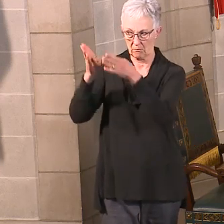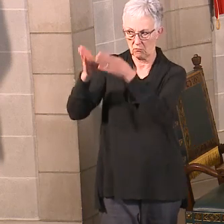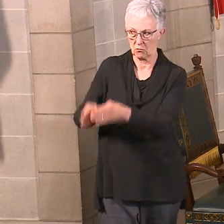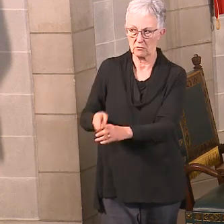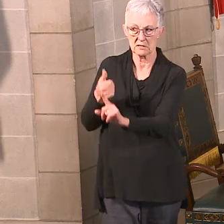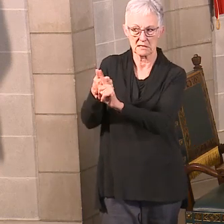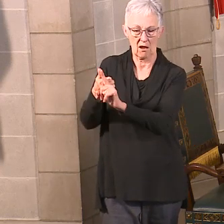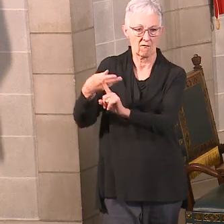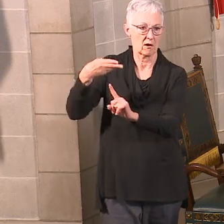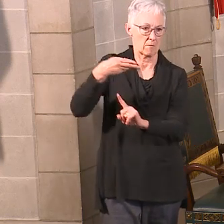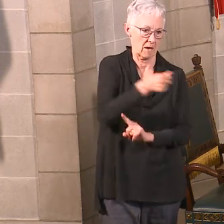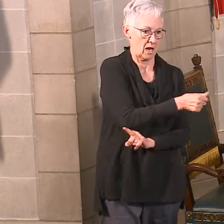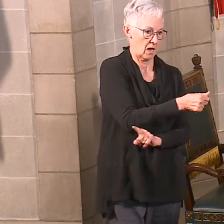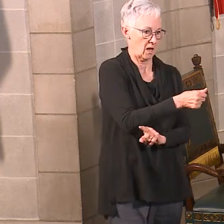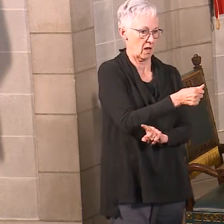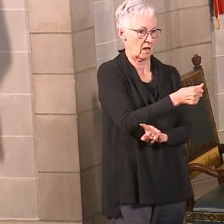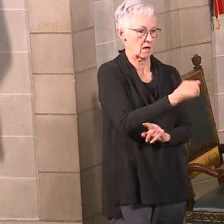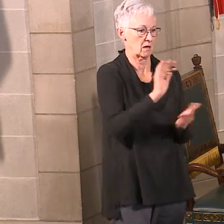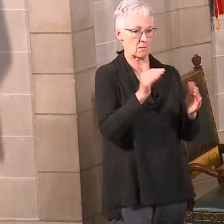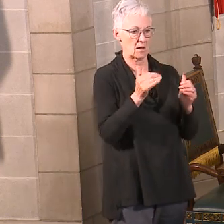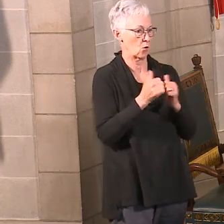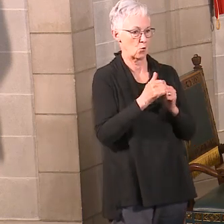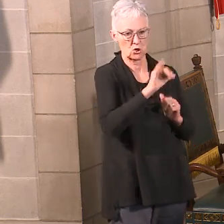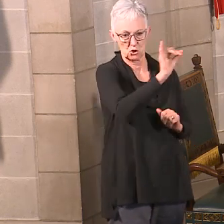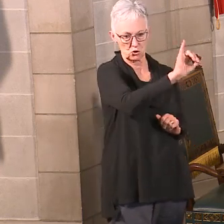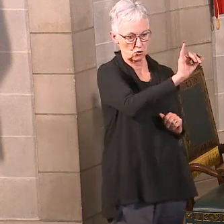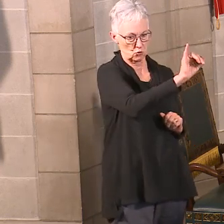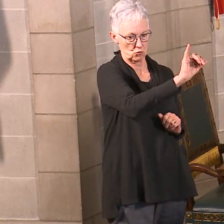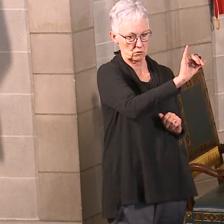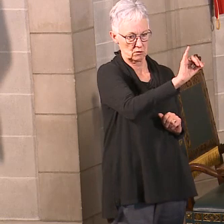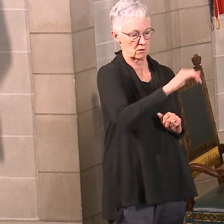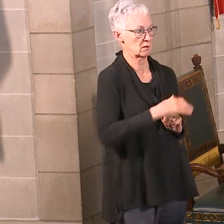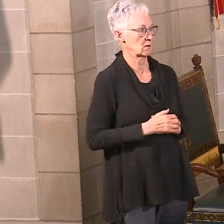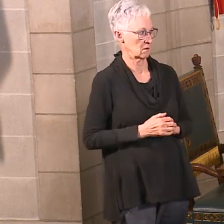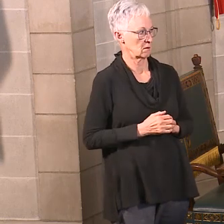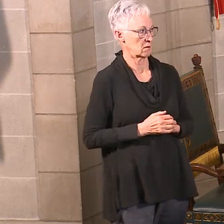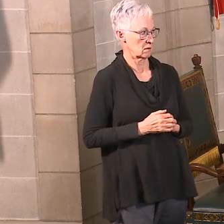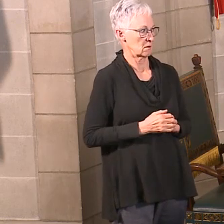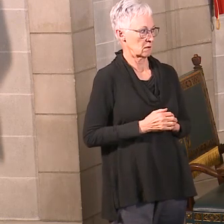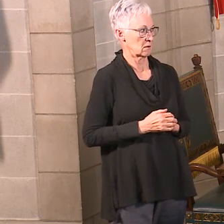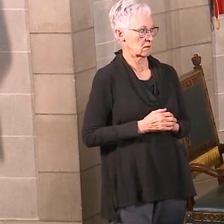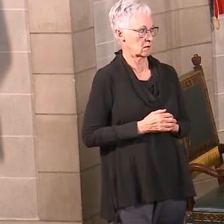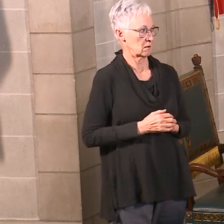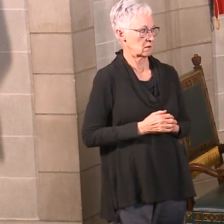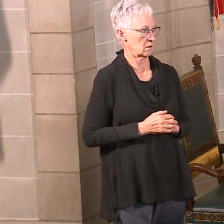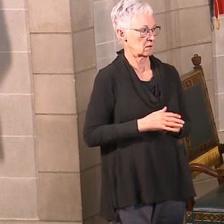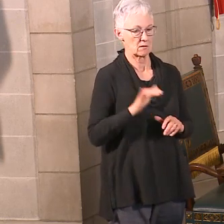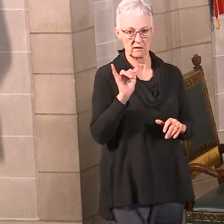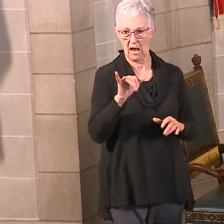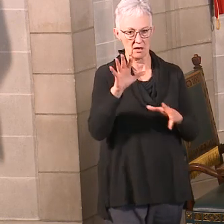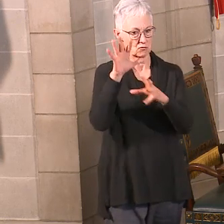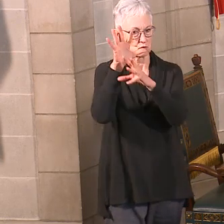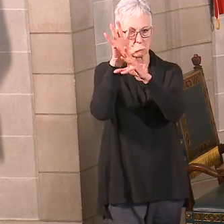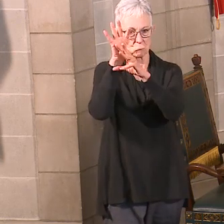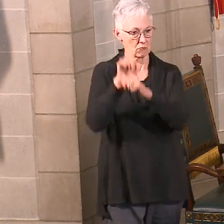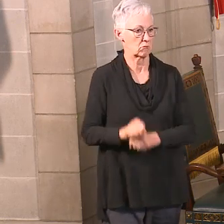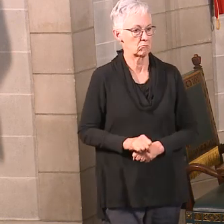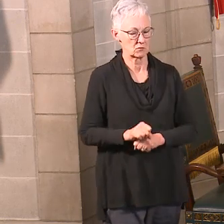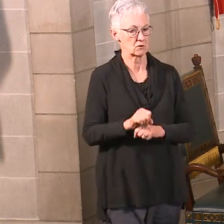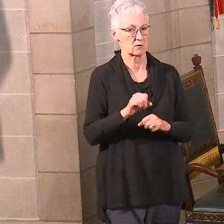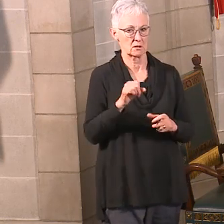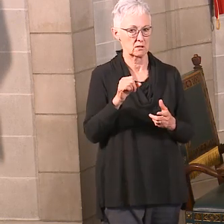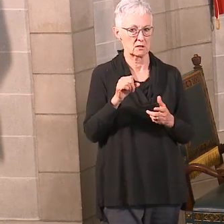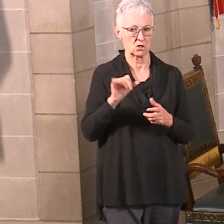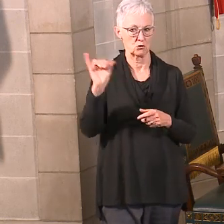has. So we have that heavy reliance on public payers. It has traditionally been an under-resourced